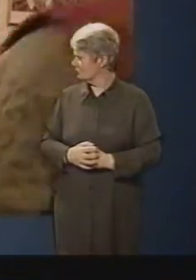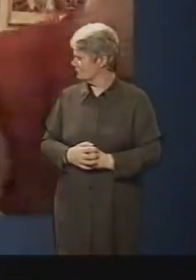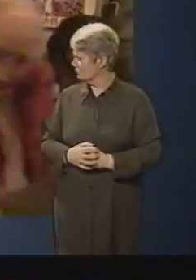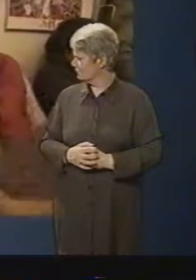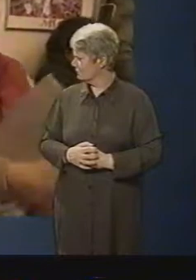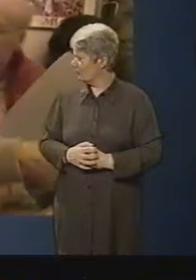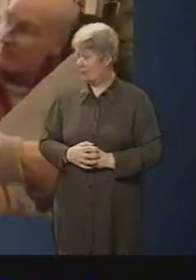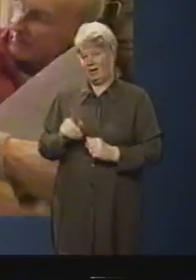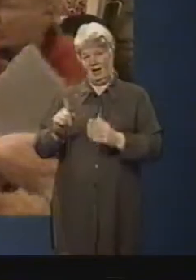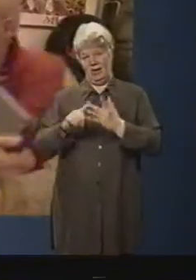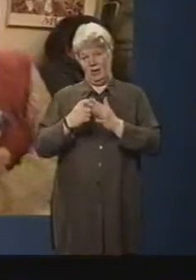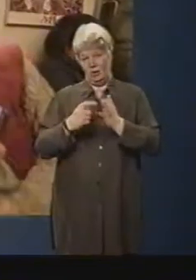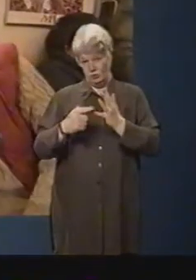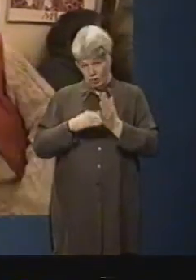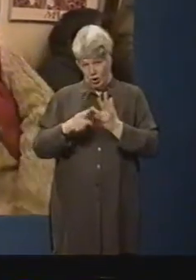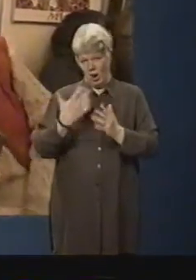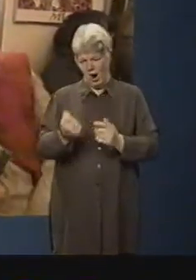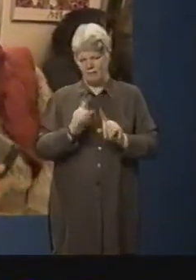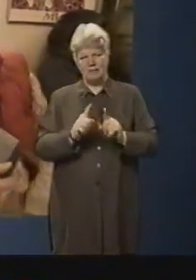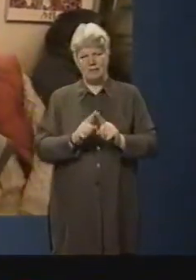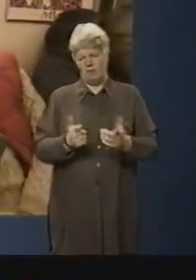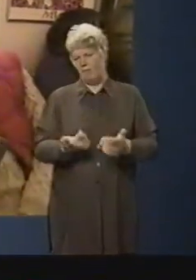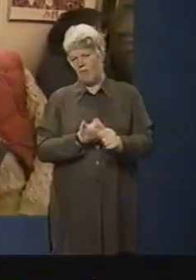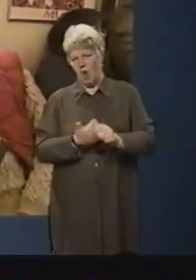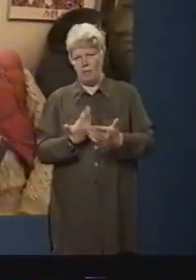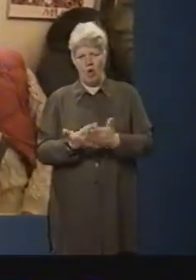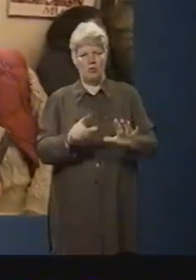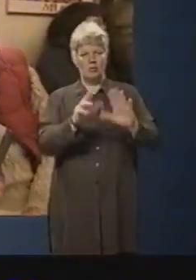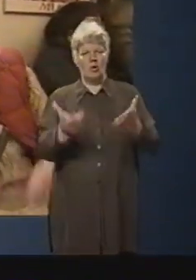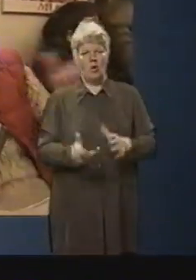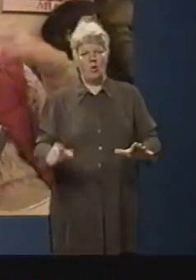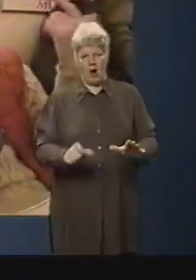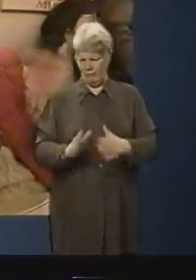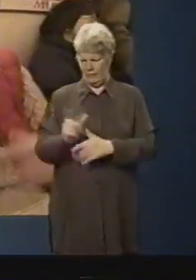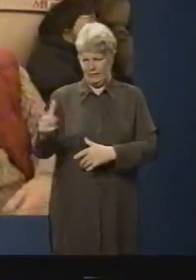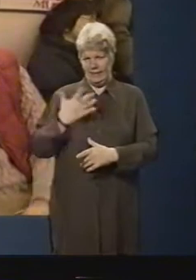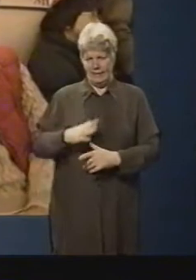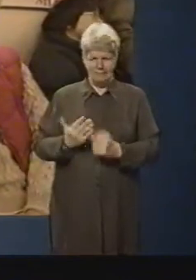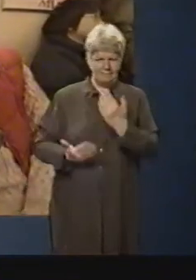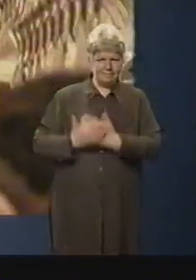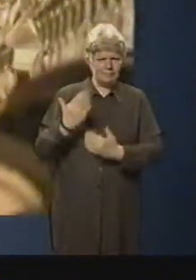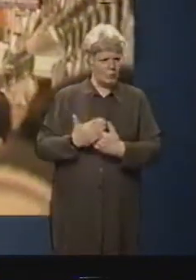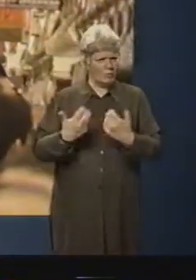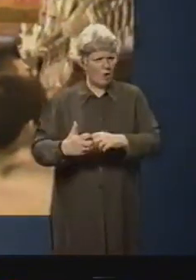Ikuzo runs a number of companies on the web, and relies on the latest technology to keep his businesses up to date.